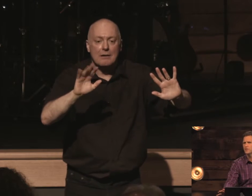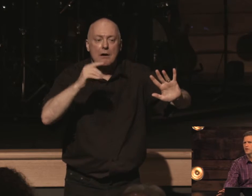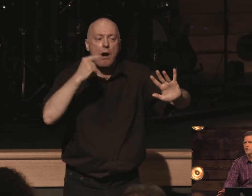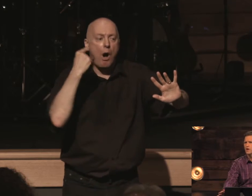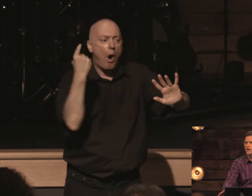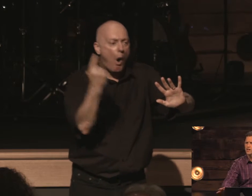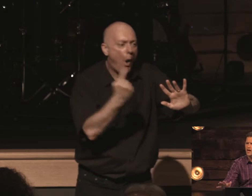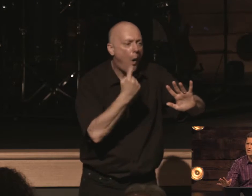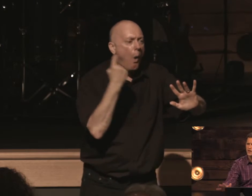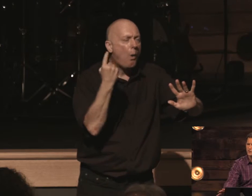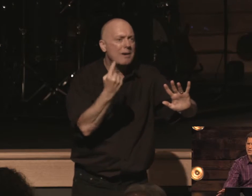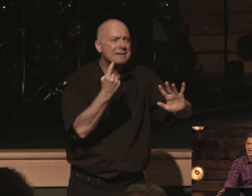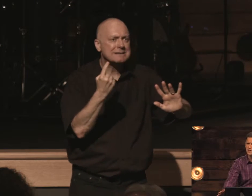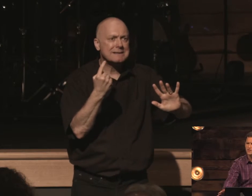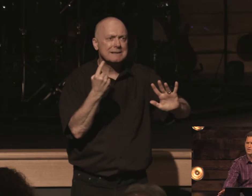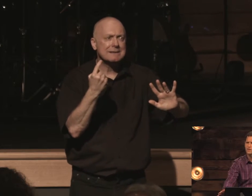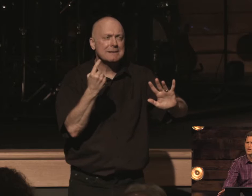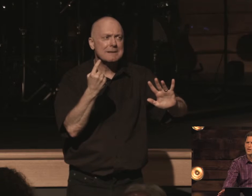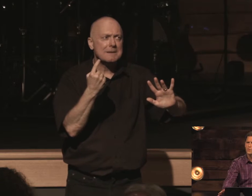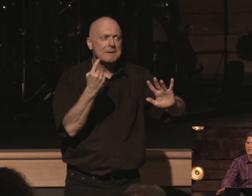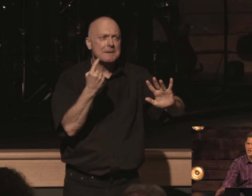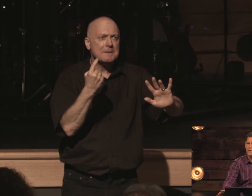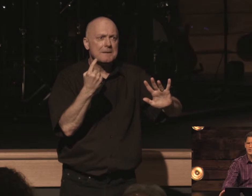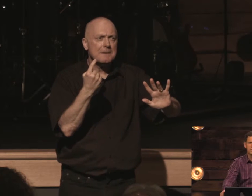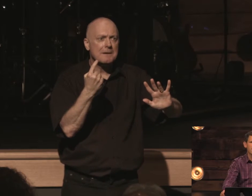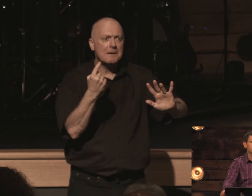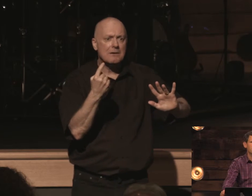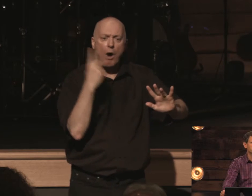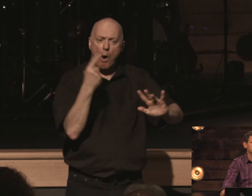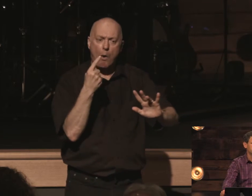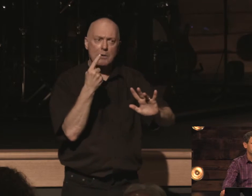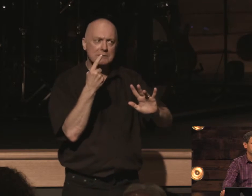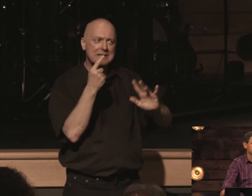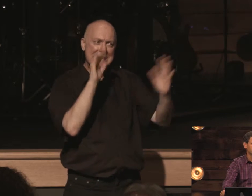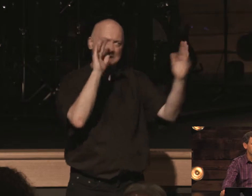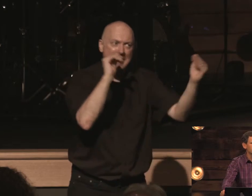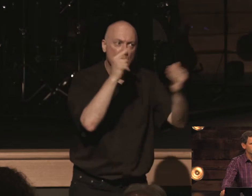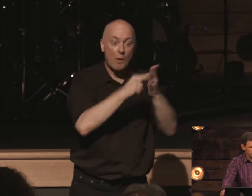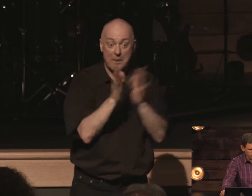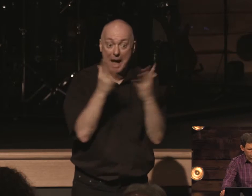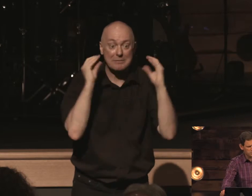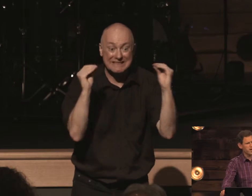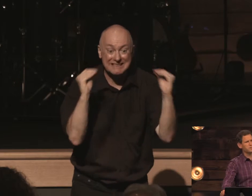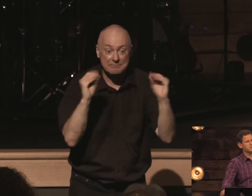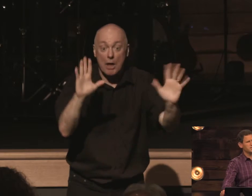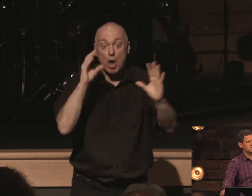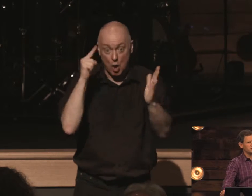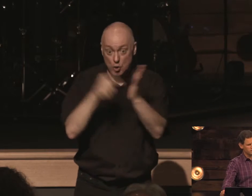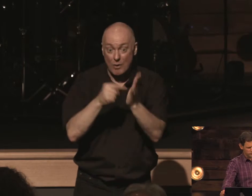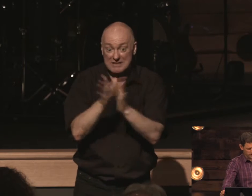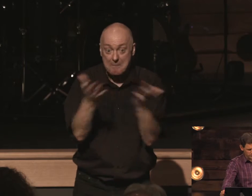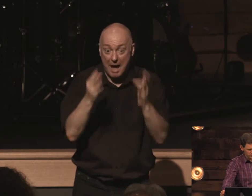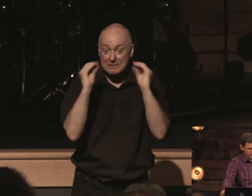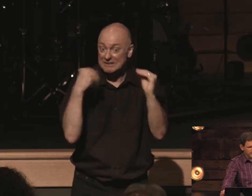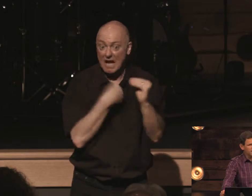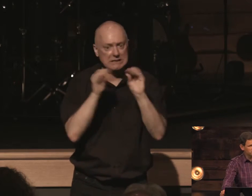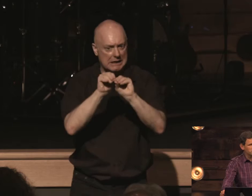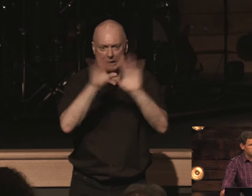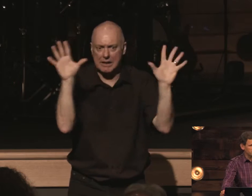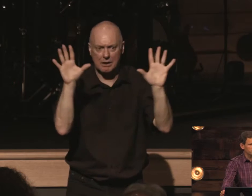and align your expectations with that which the bible actually teaches okay so notice what the bible is teaching us so clearly man it's going to be difficult